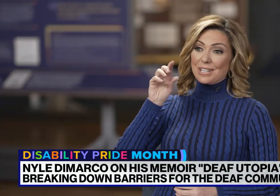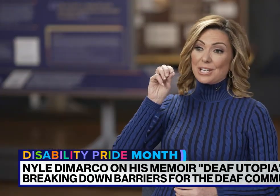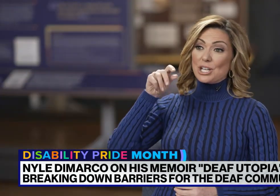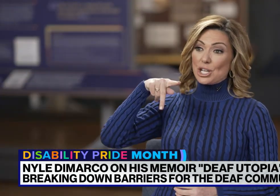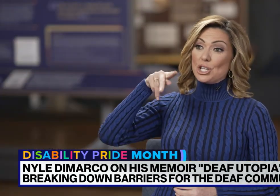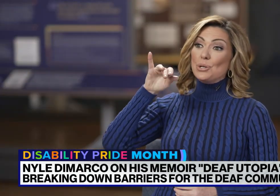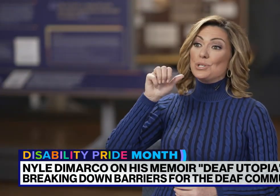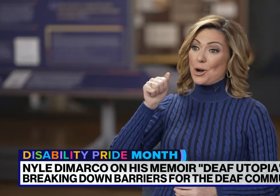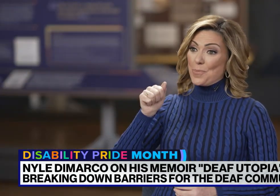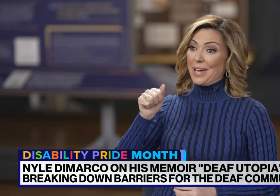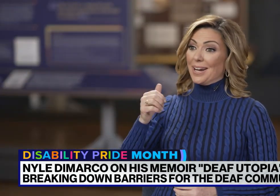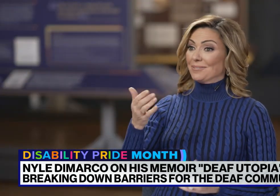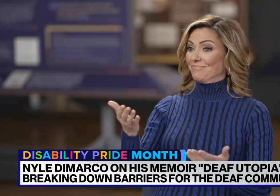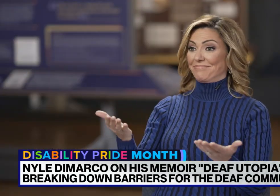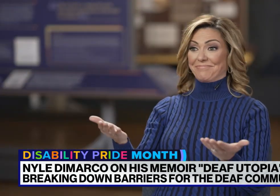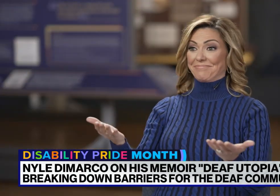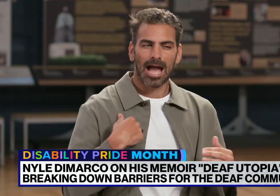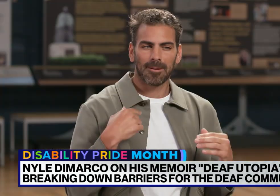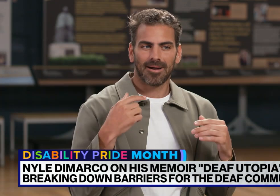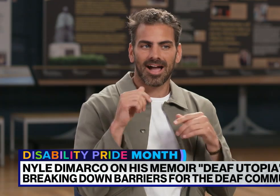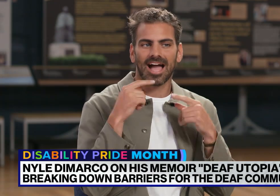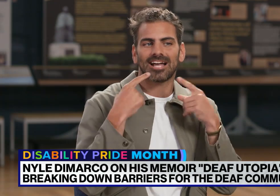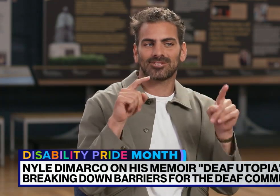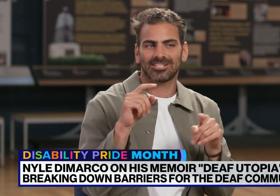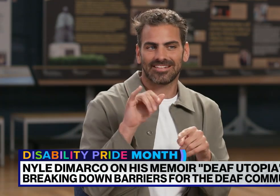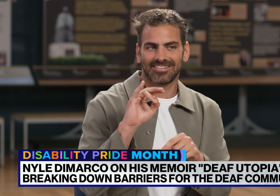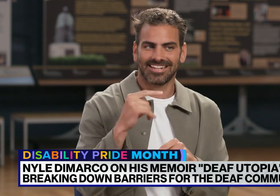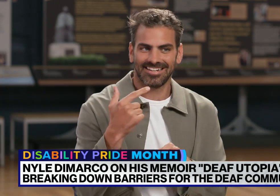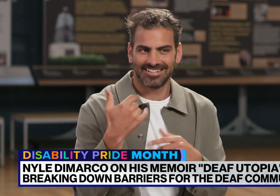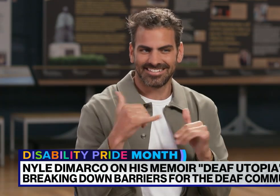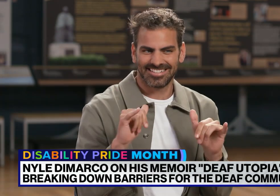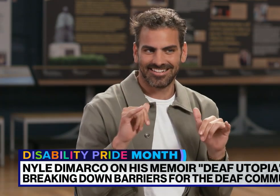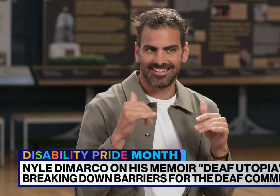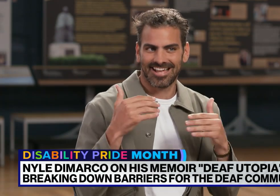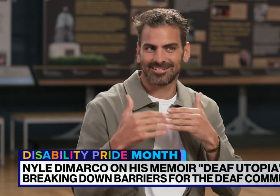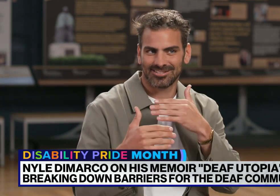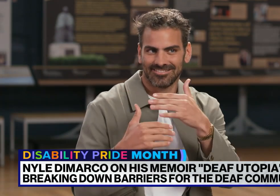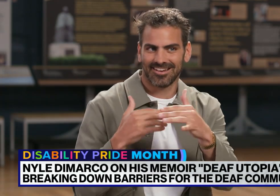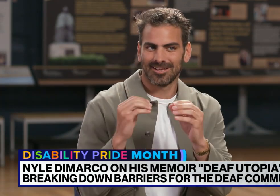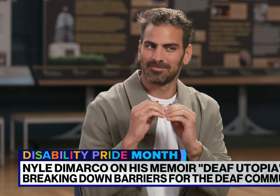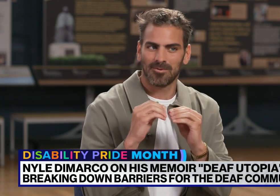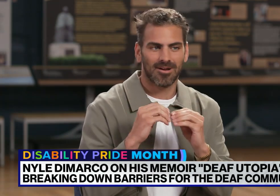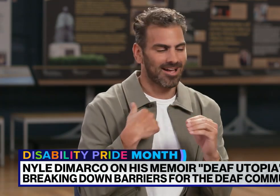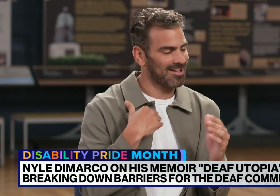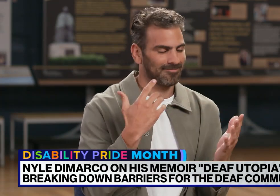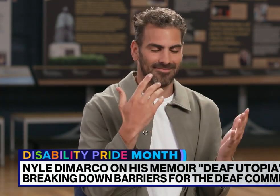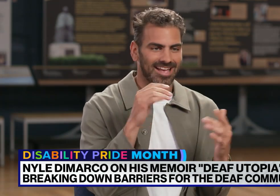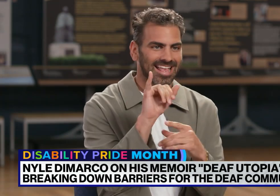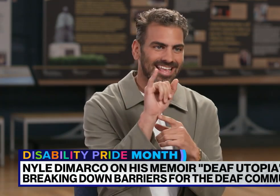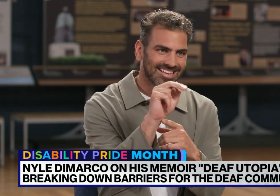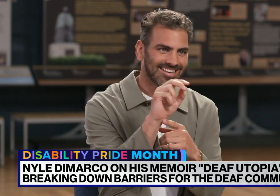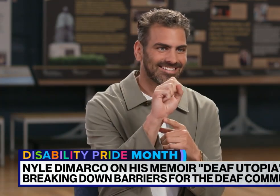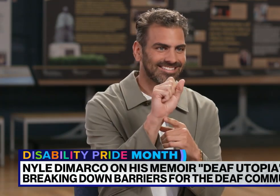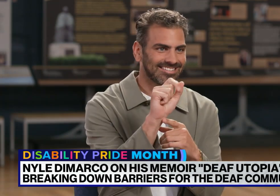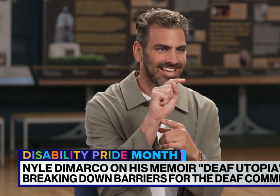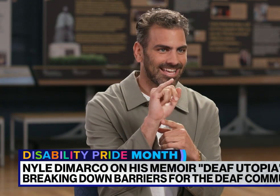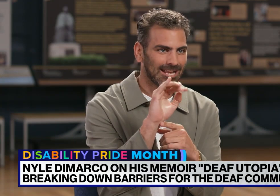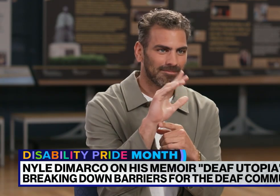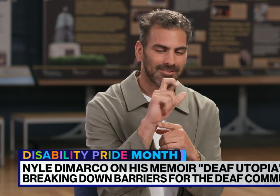Deaf utopia. I'm achieving it. I think slowly and bit by bit, but I'll never